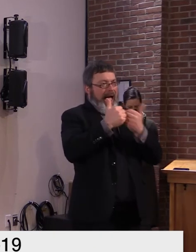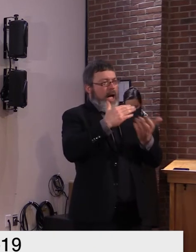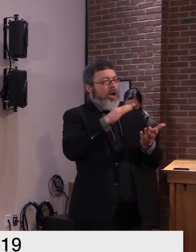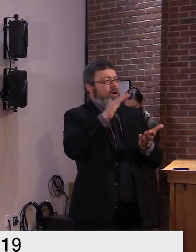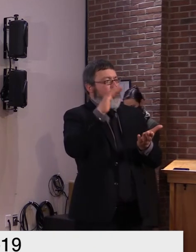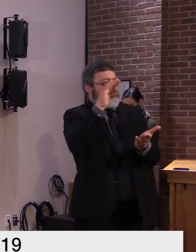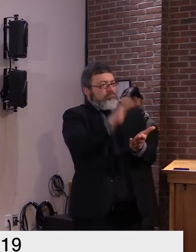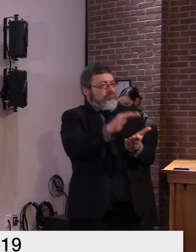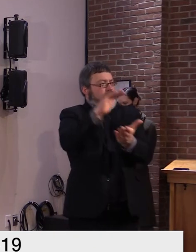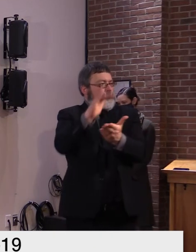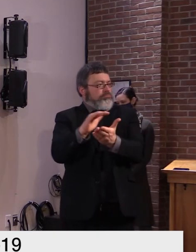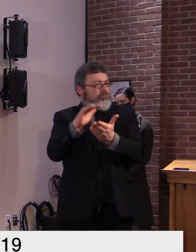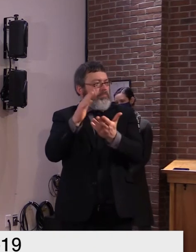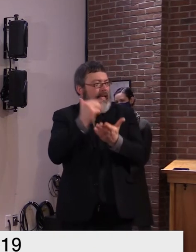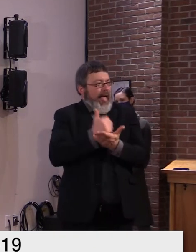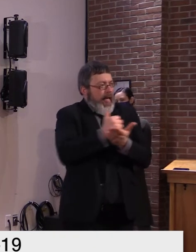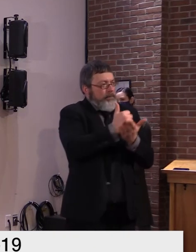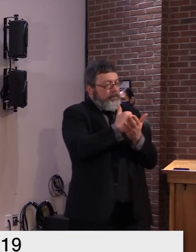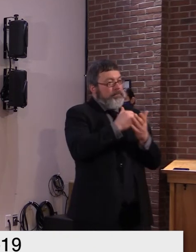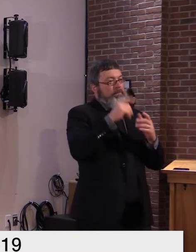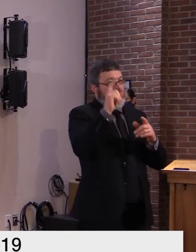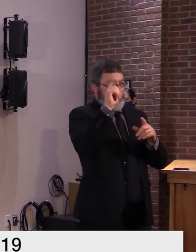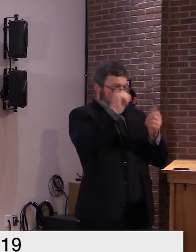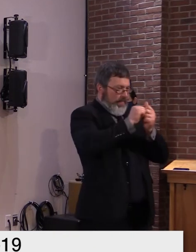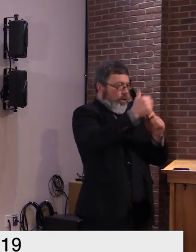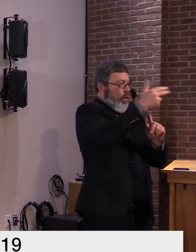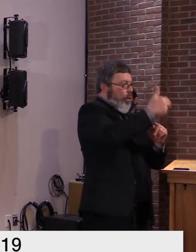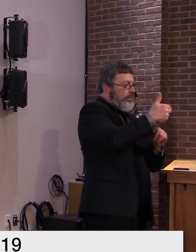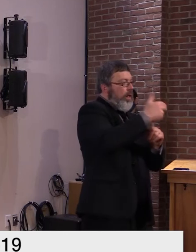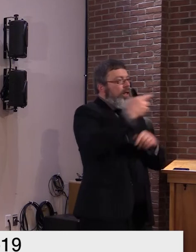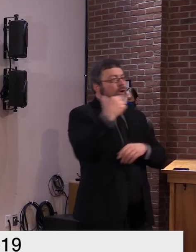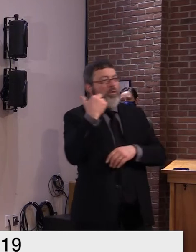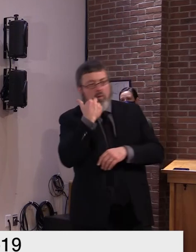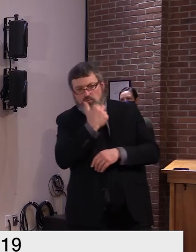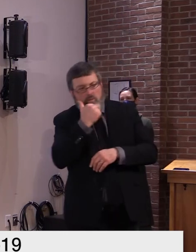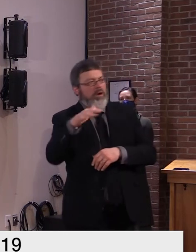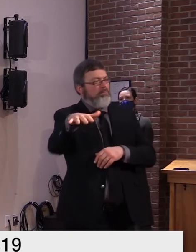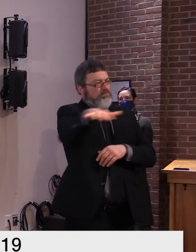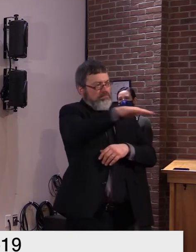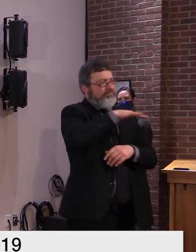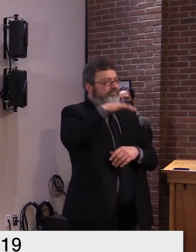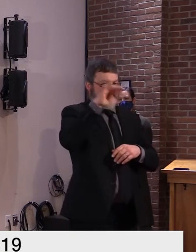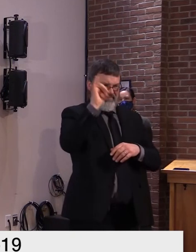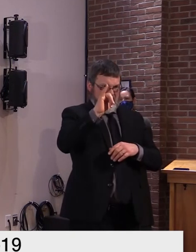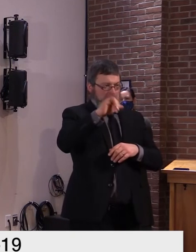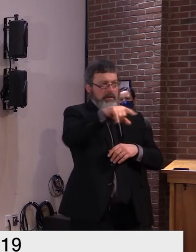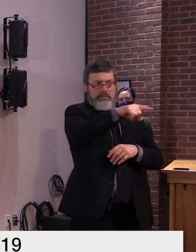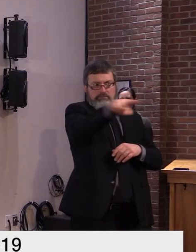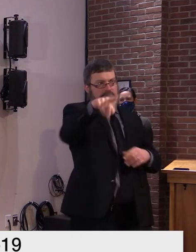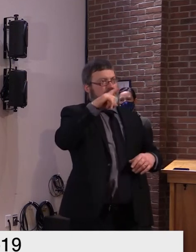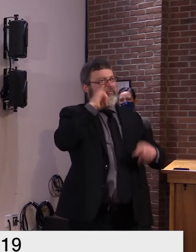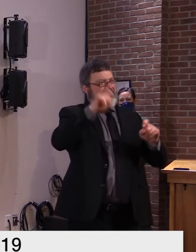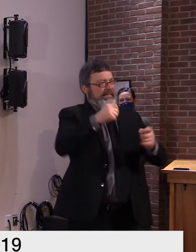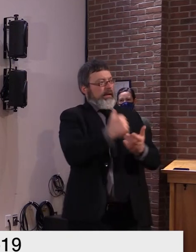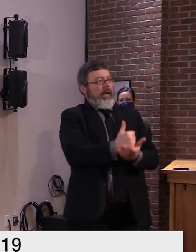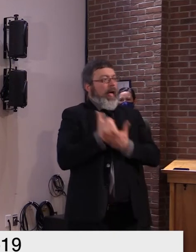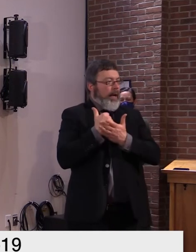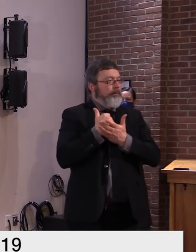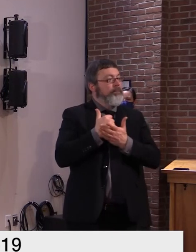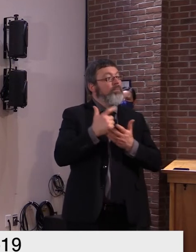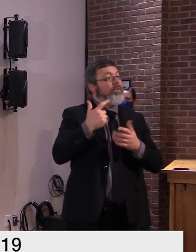sector. mean, hundreds of millions of dollars more in aid is needed. And we're hoping with the next economic recovery